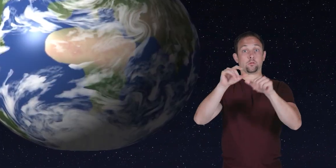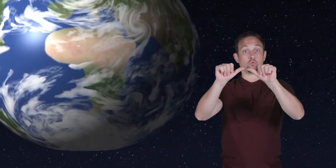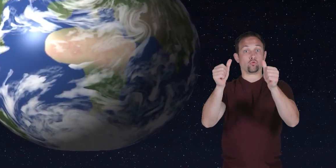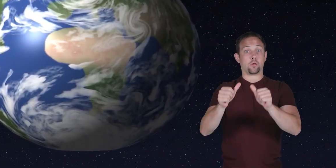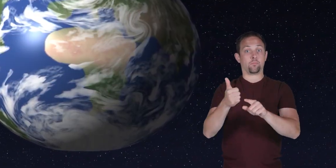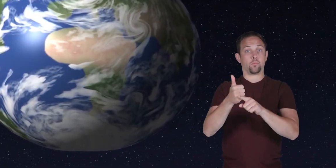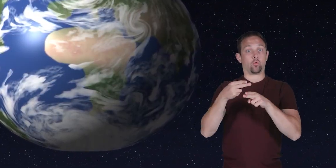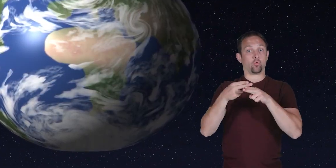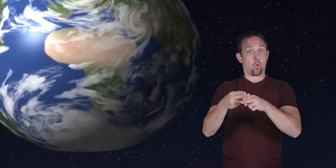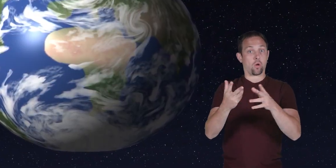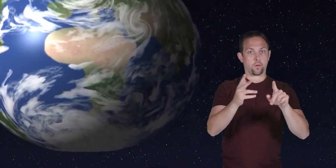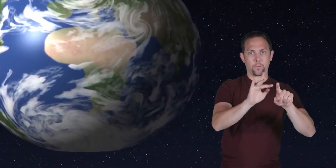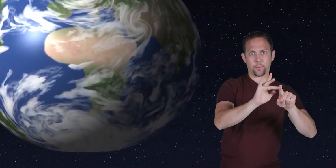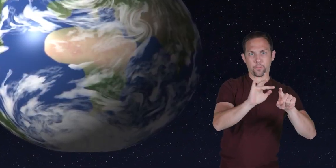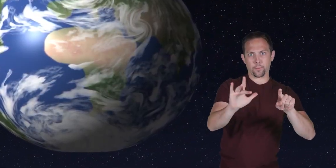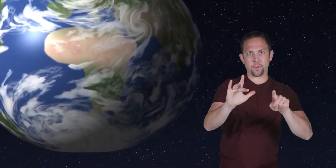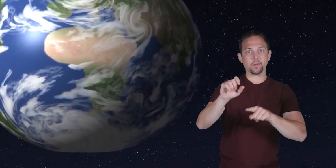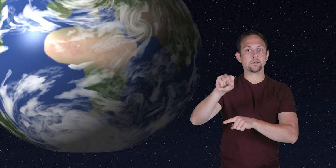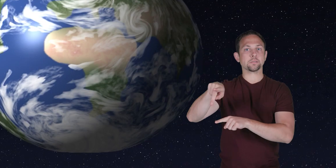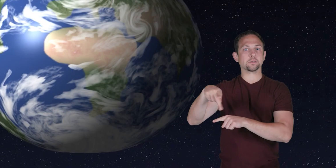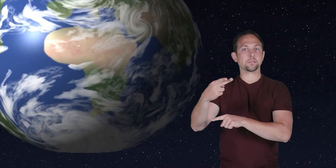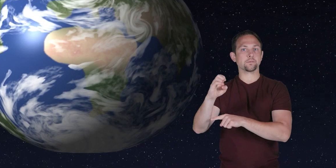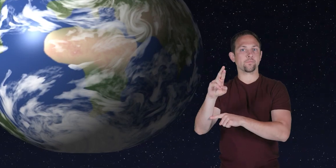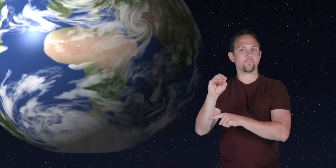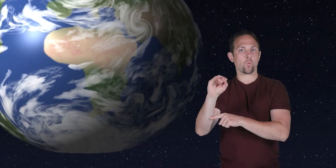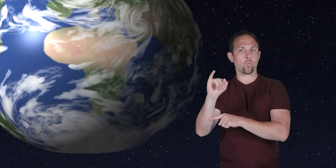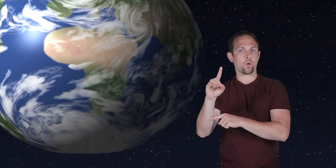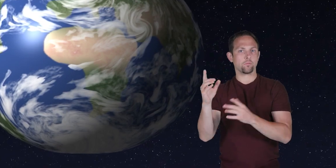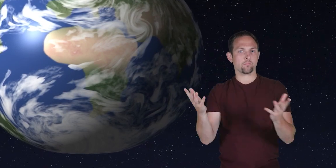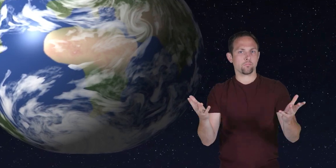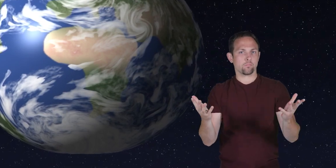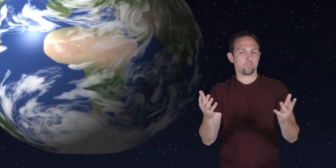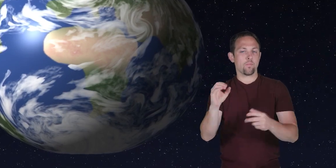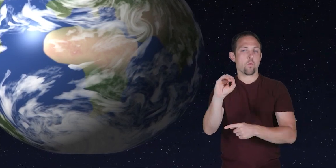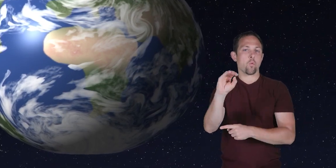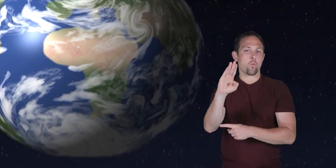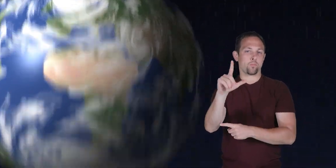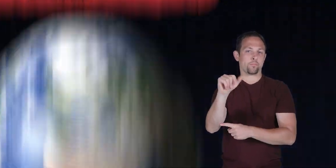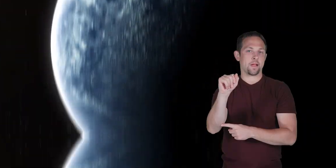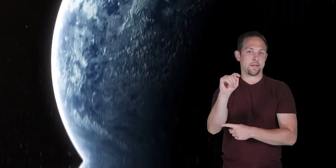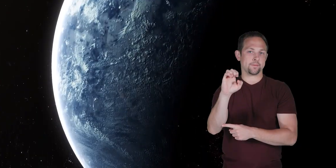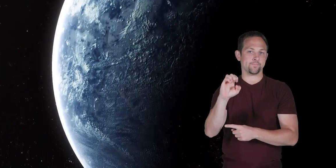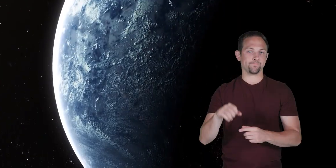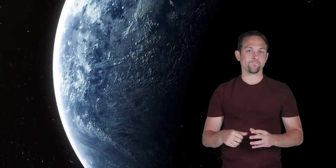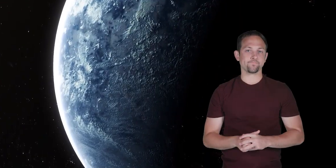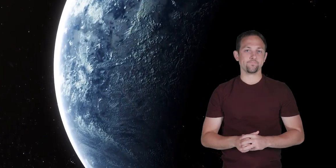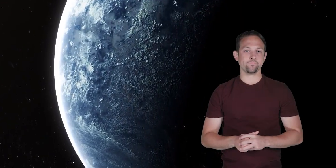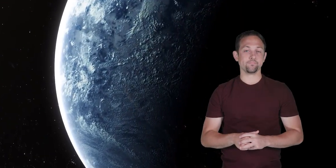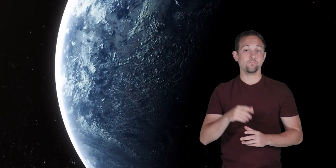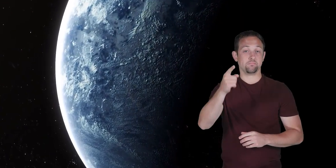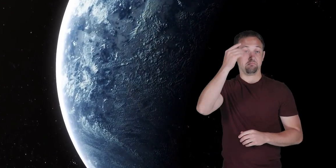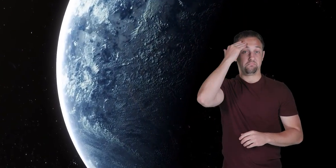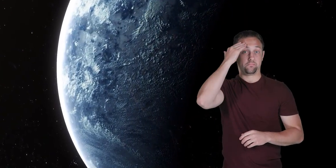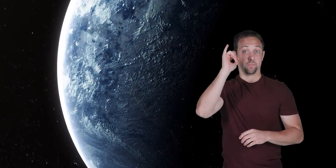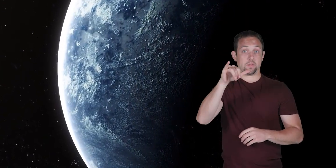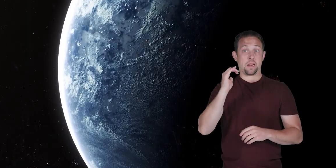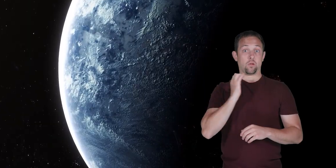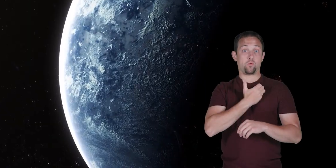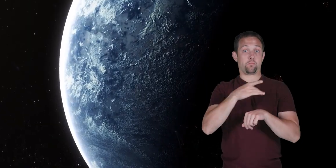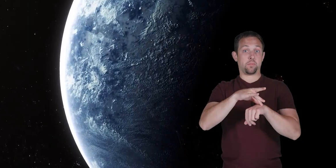called an blank spheroid oblate as you know our planet has only